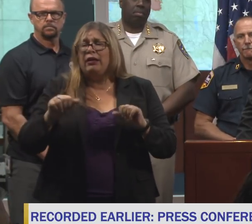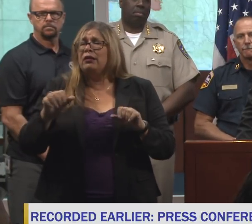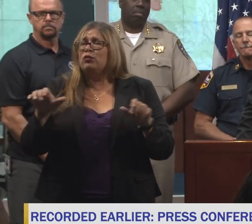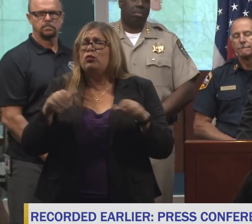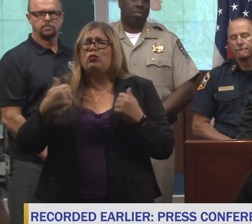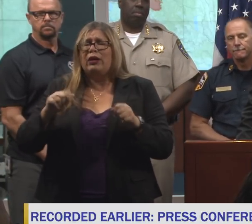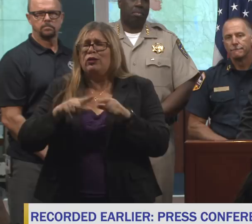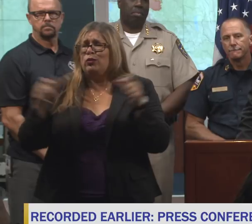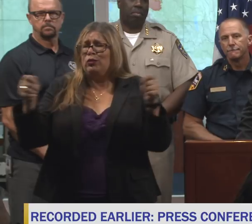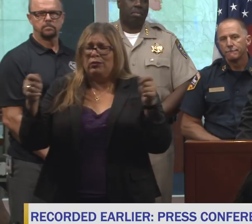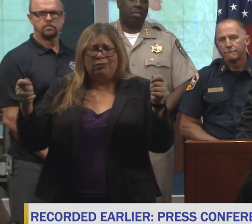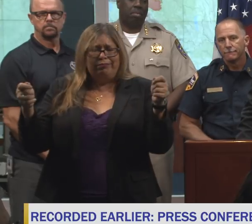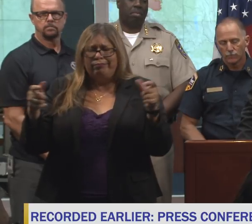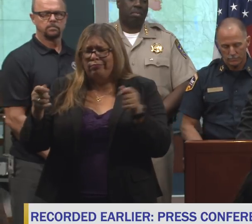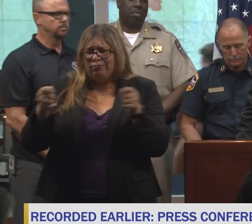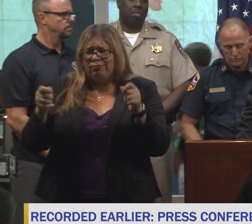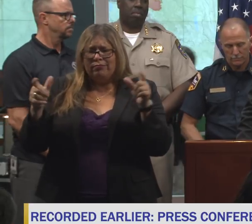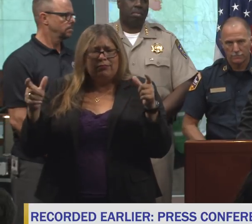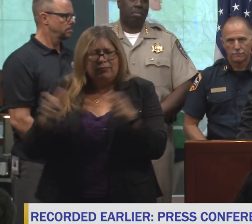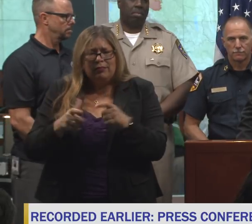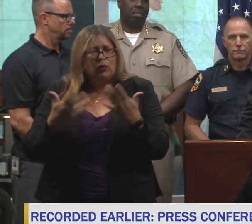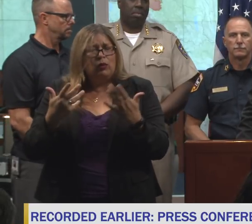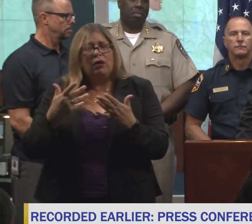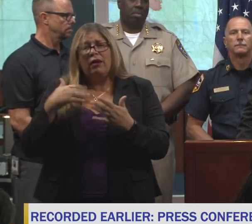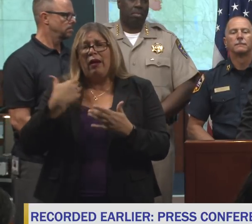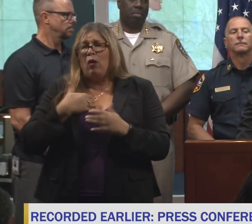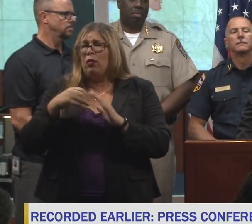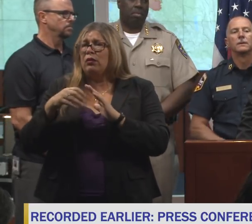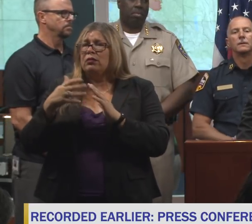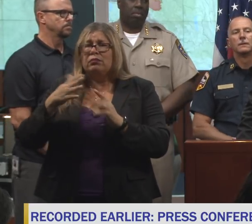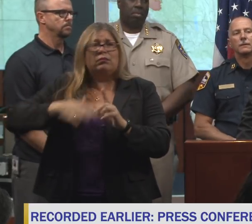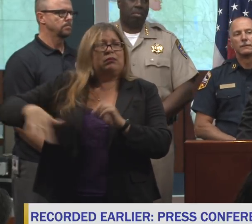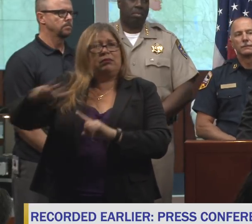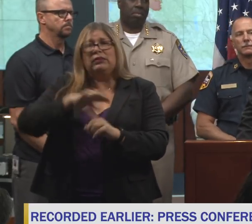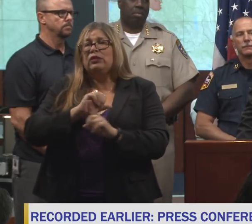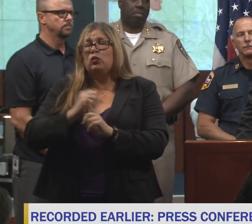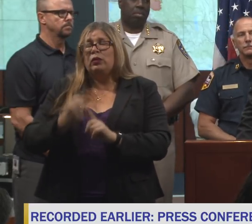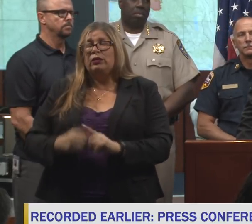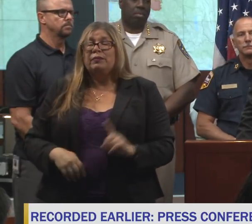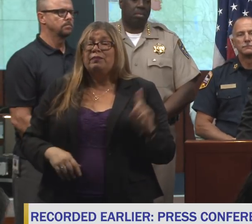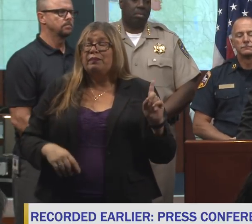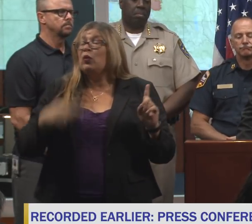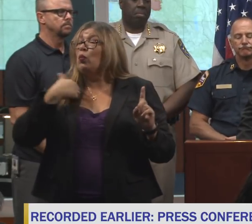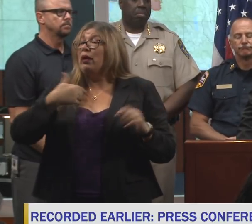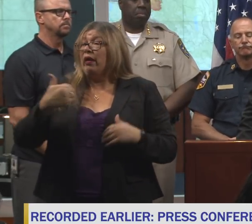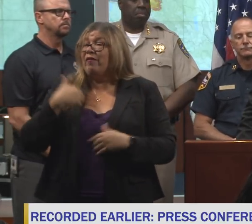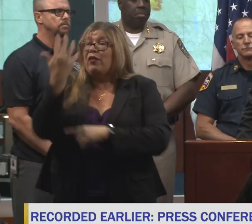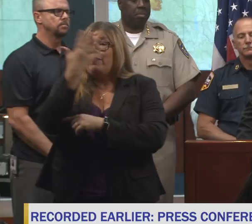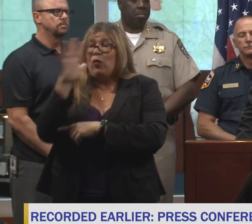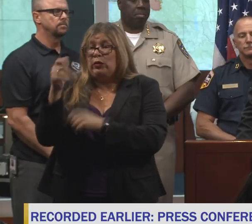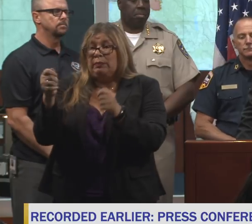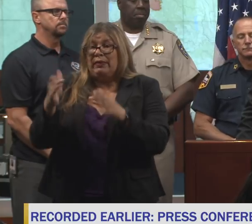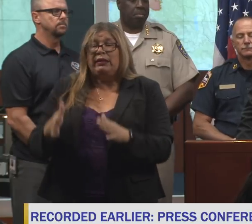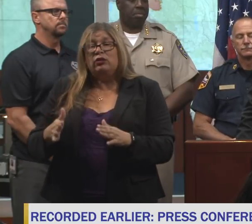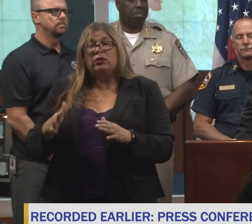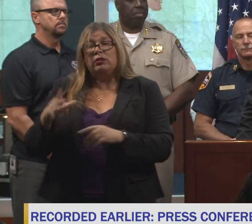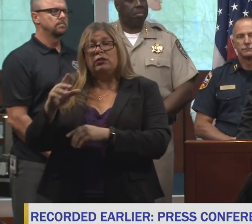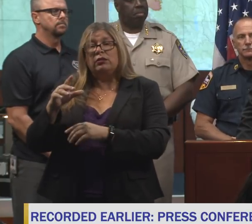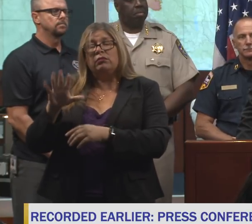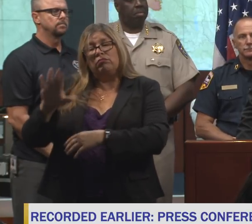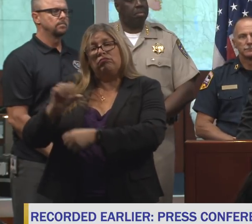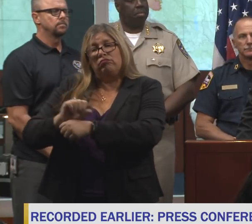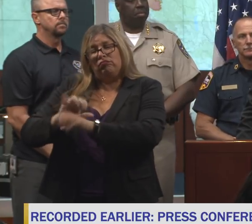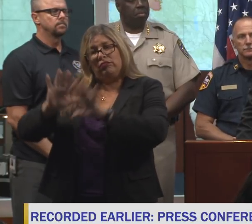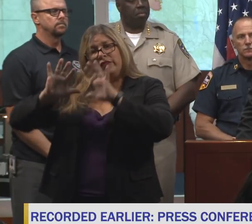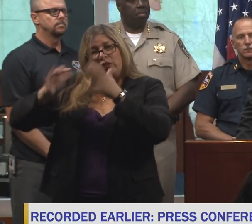what the conditions are? Well, we have a forest management task force to do,